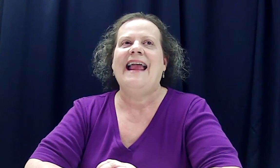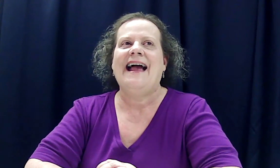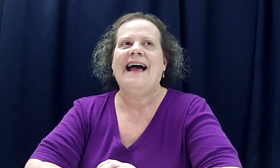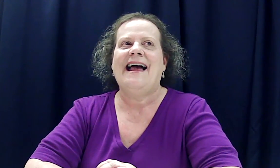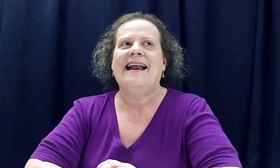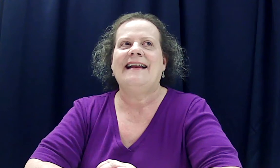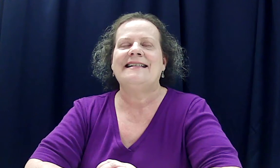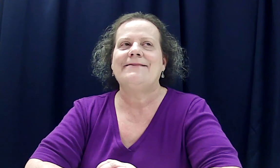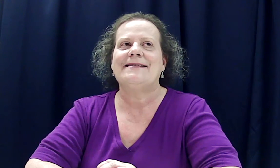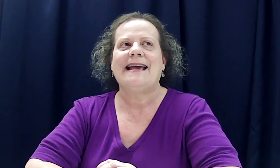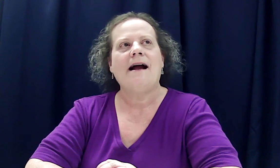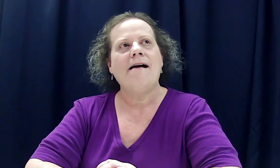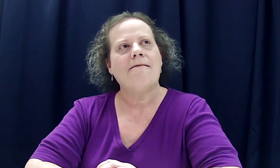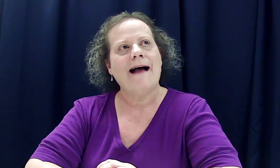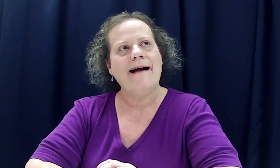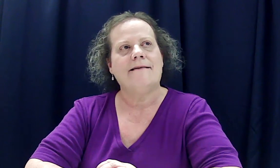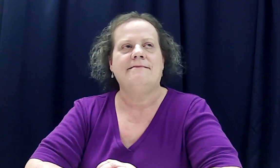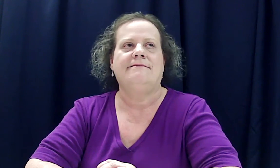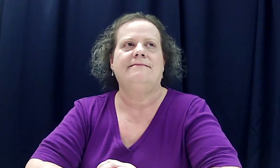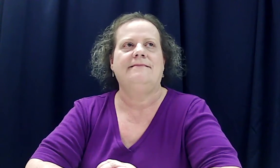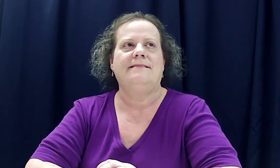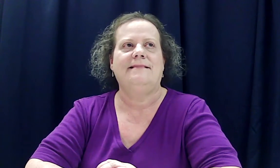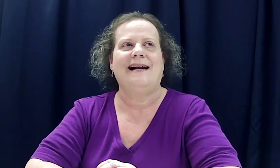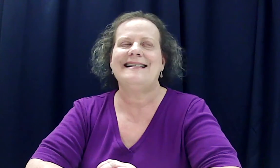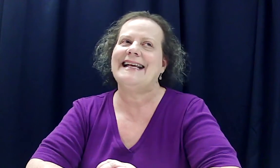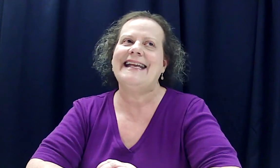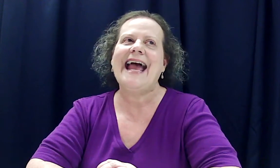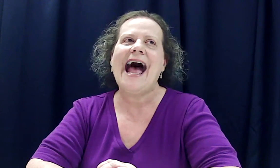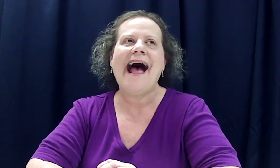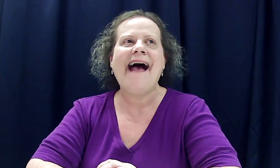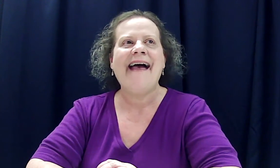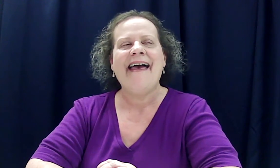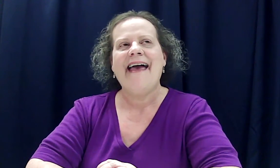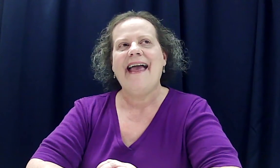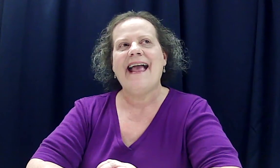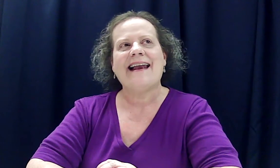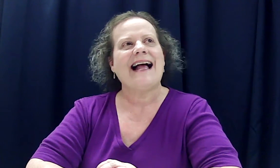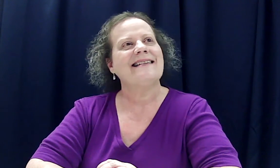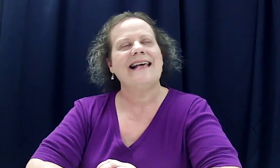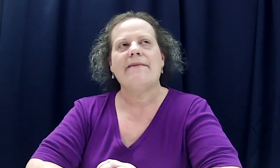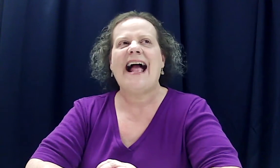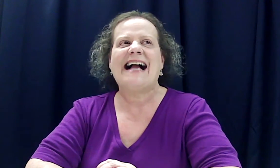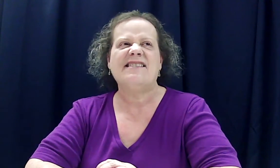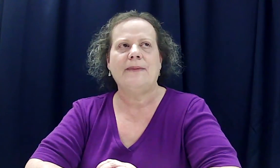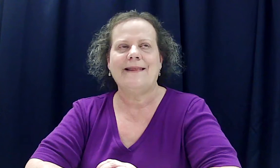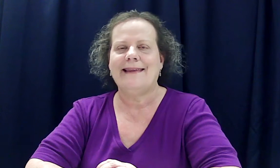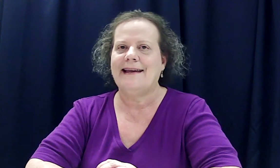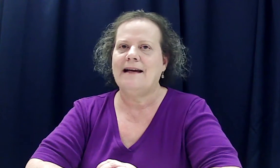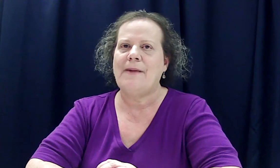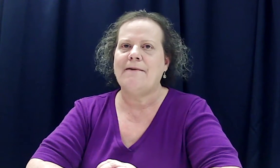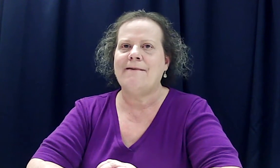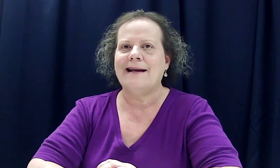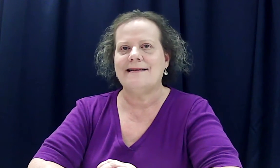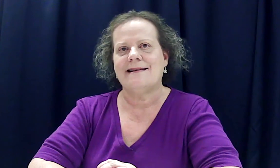And she was like, oh, wow. I said, yeah. And I said, I've actually been thinking about going into the